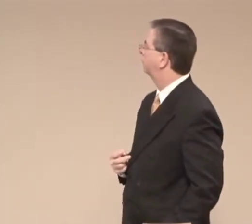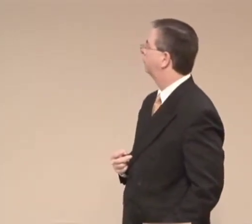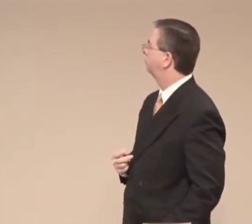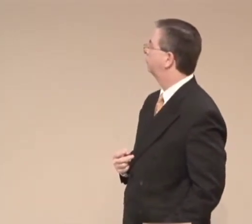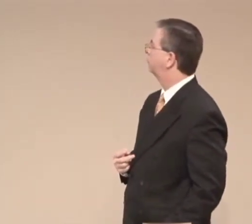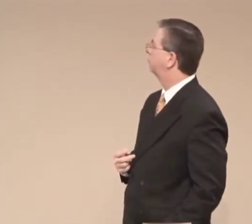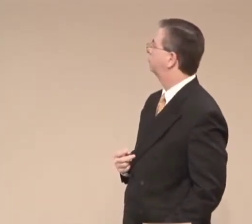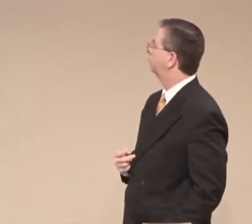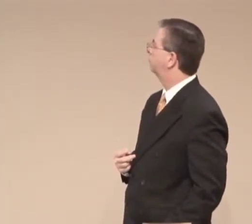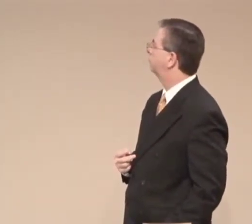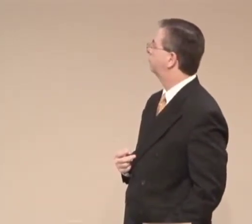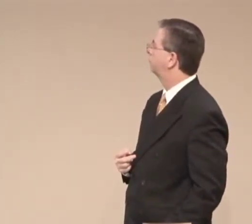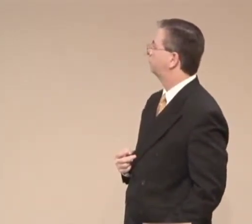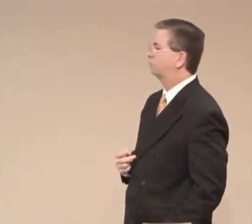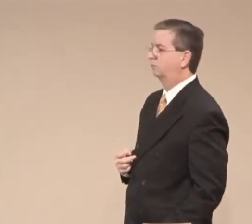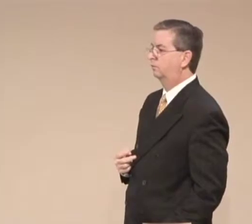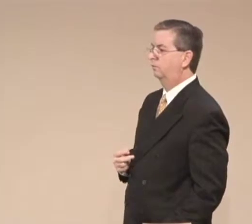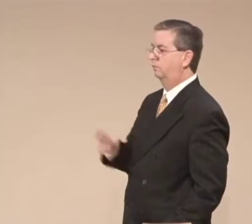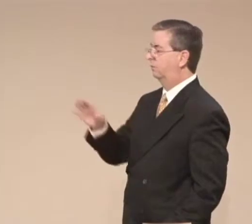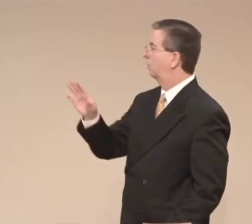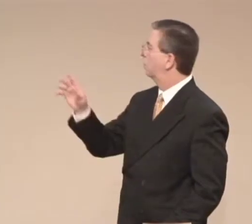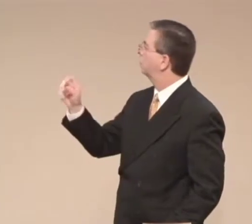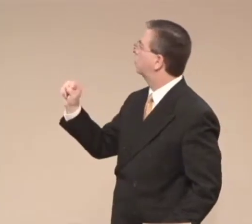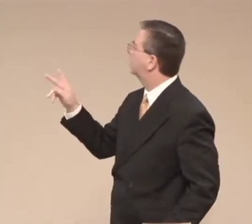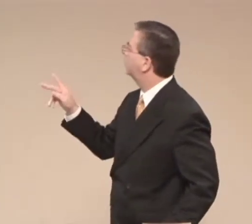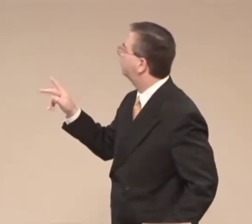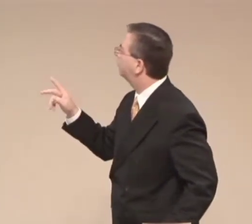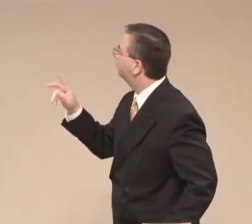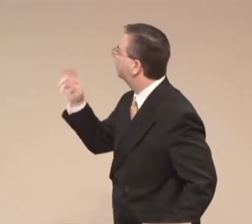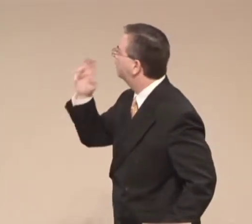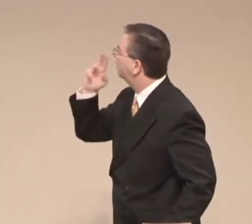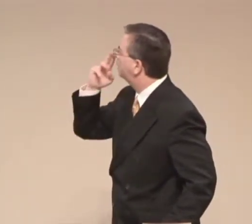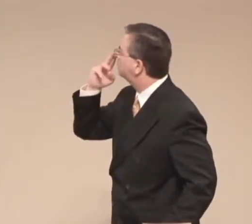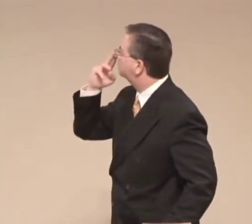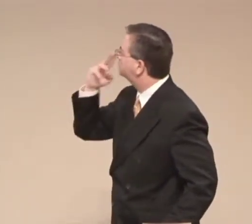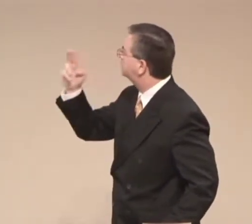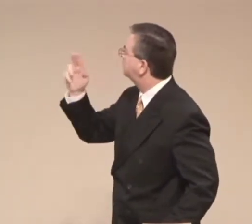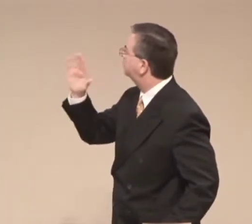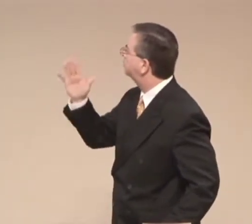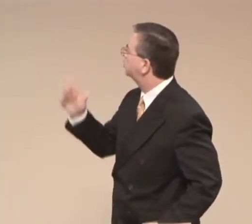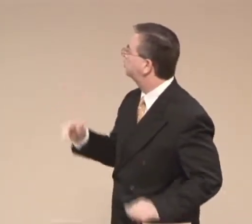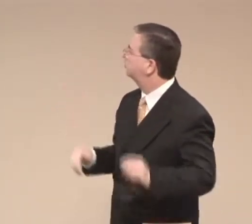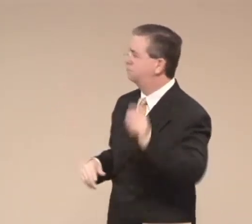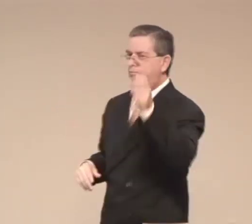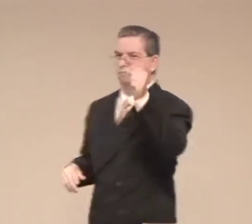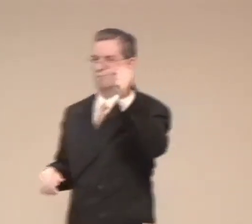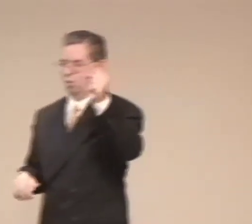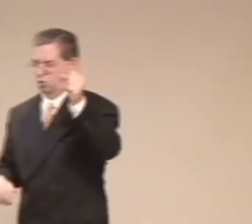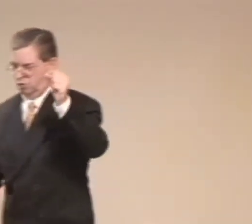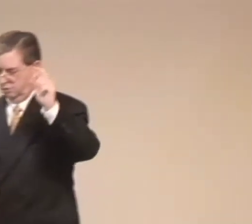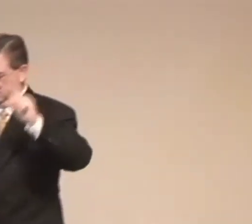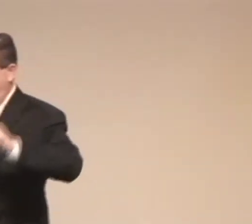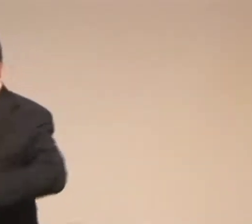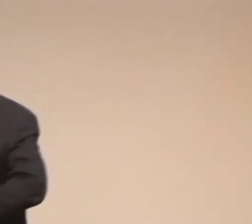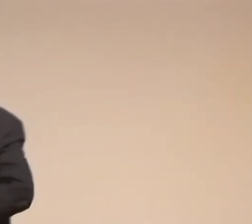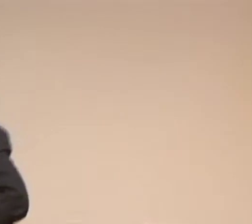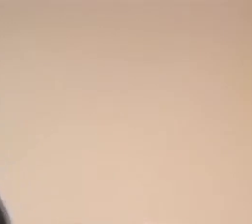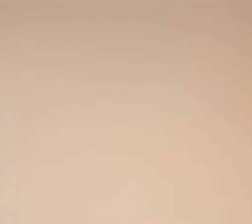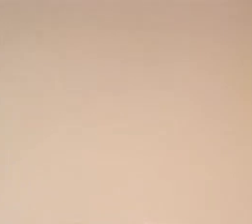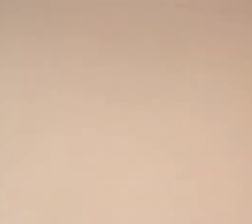chapter you'll just